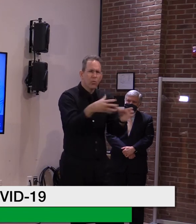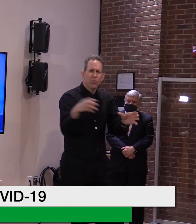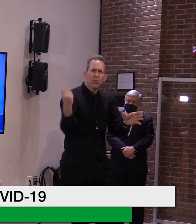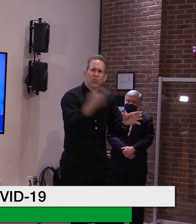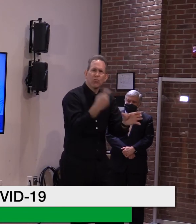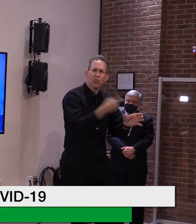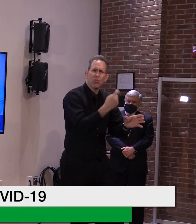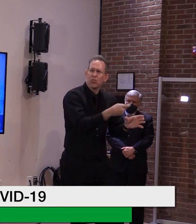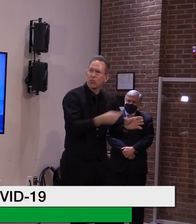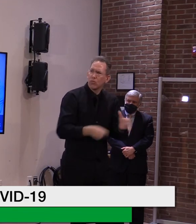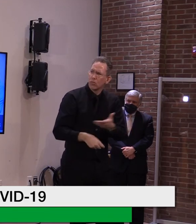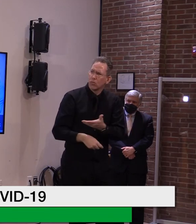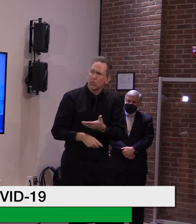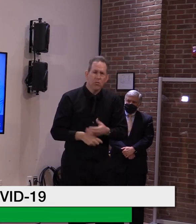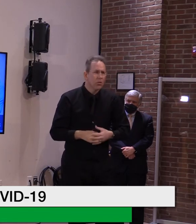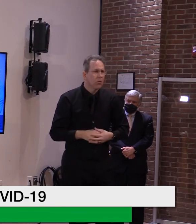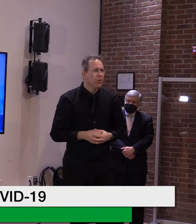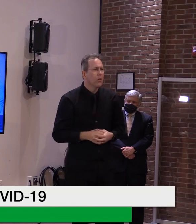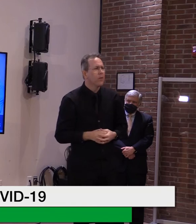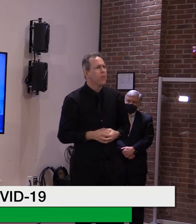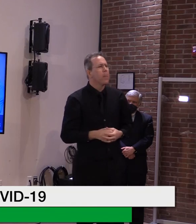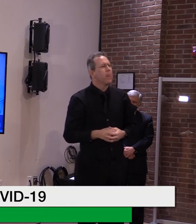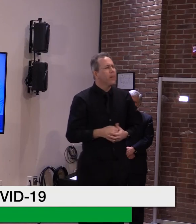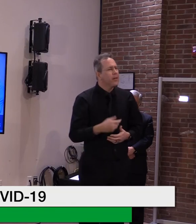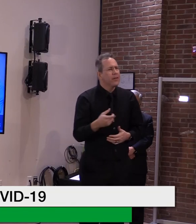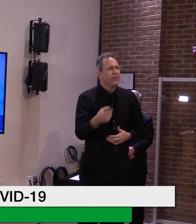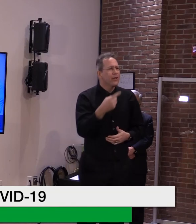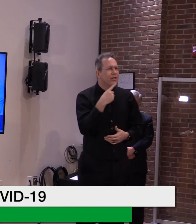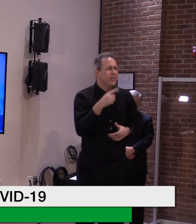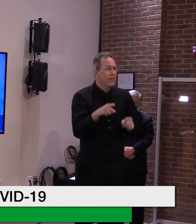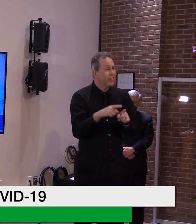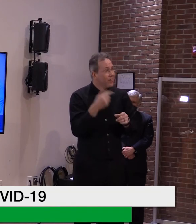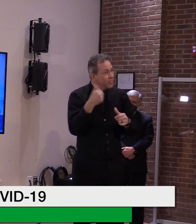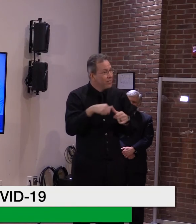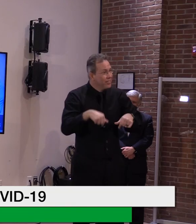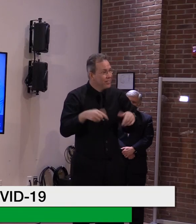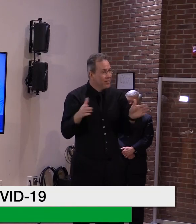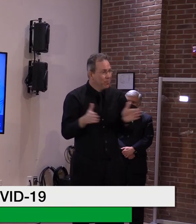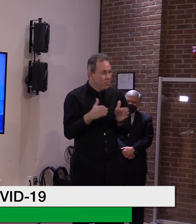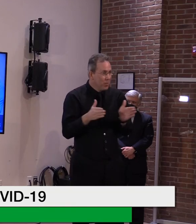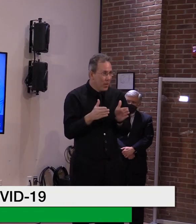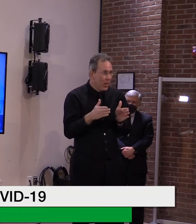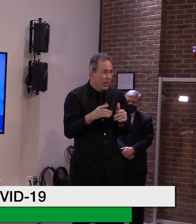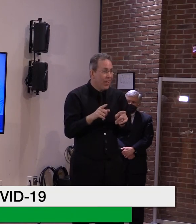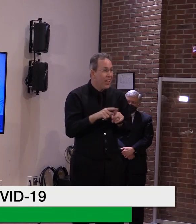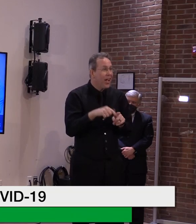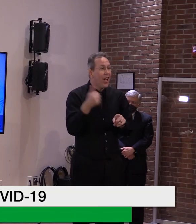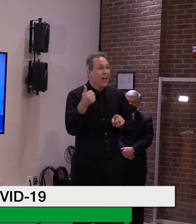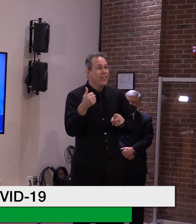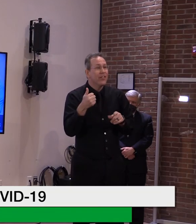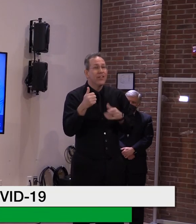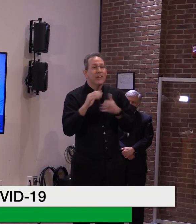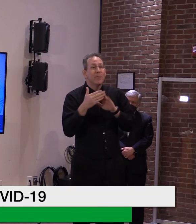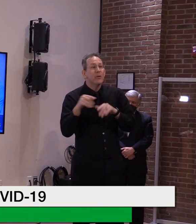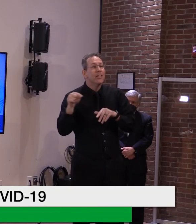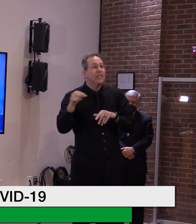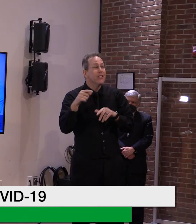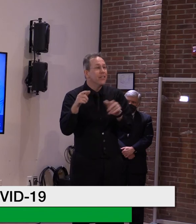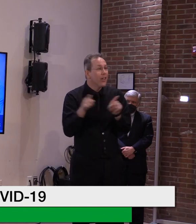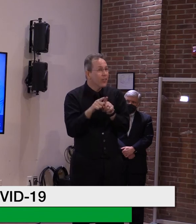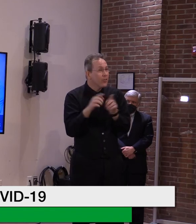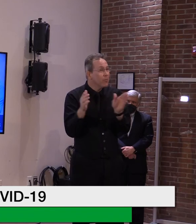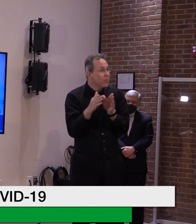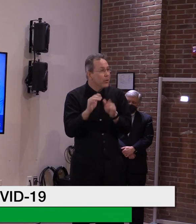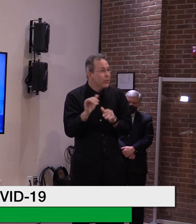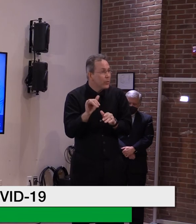felt that even though you say small, for any community or any group that's interested in getting a vaccine